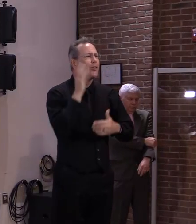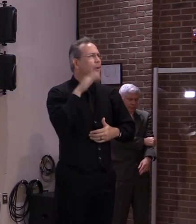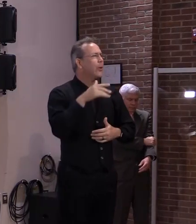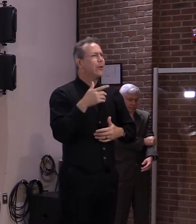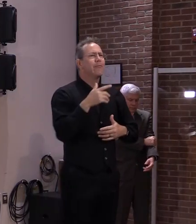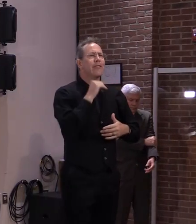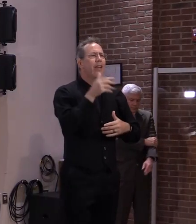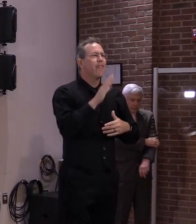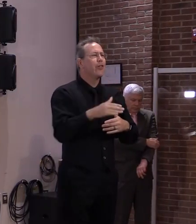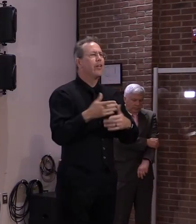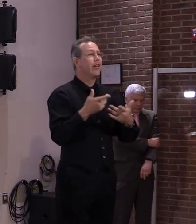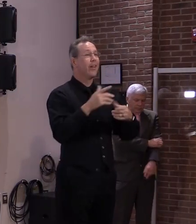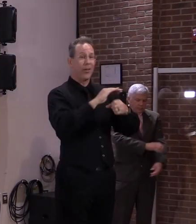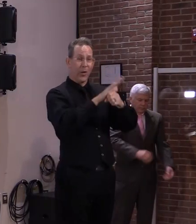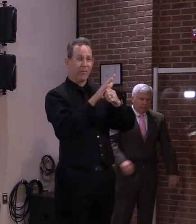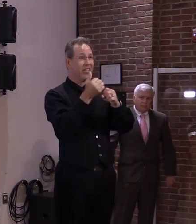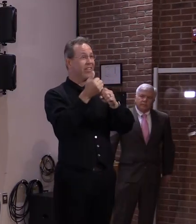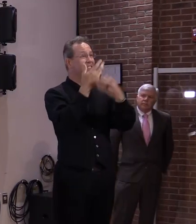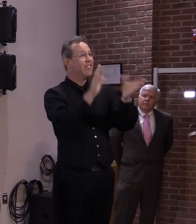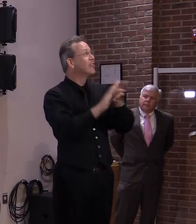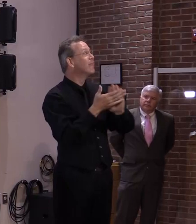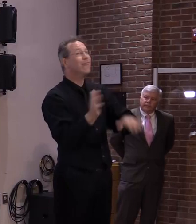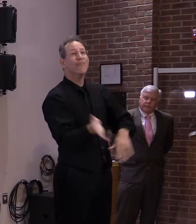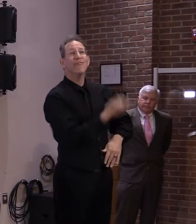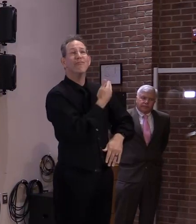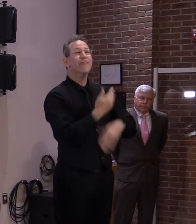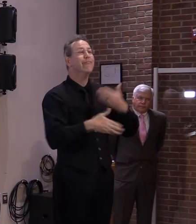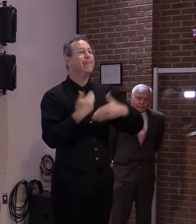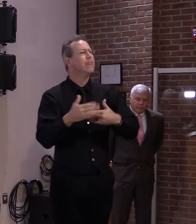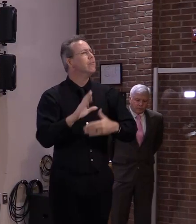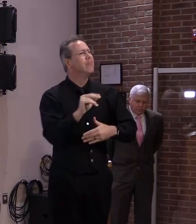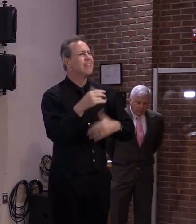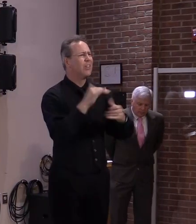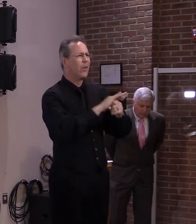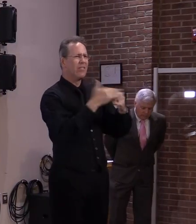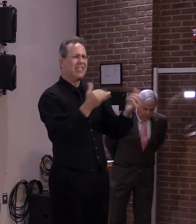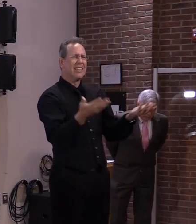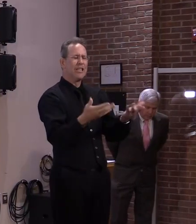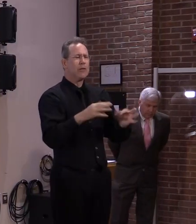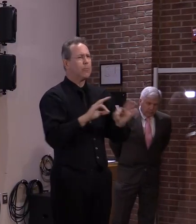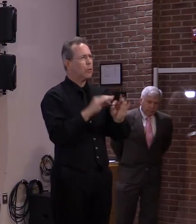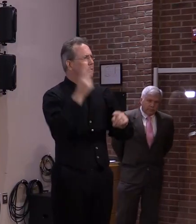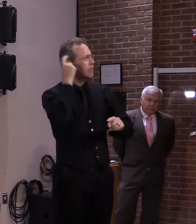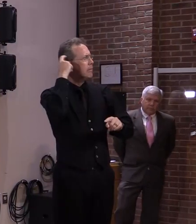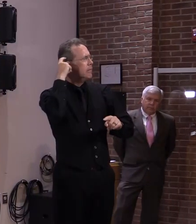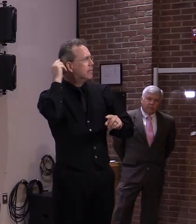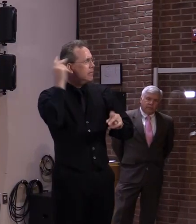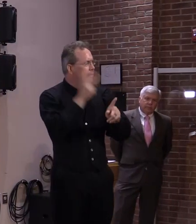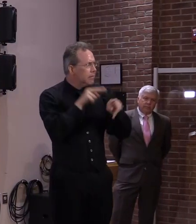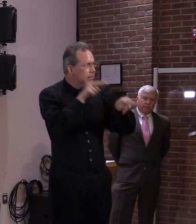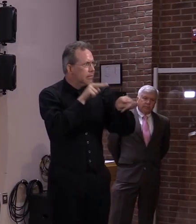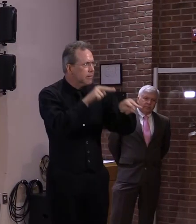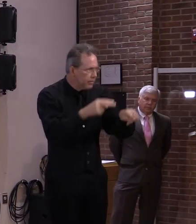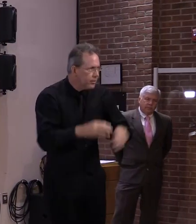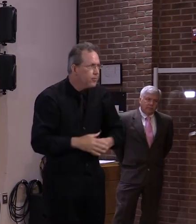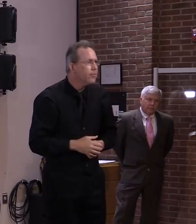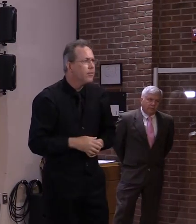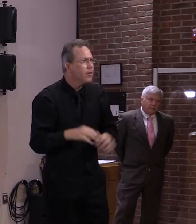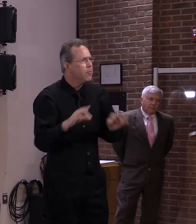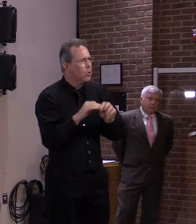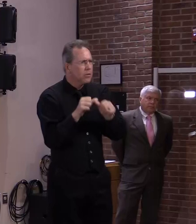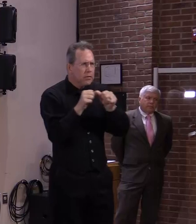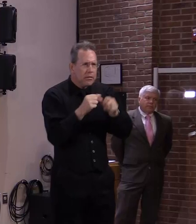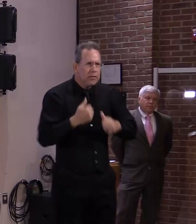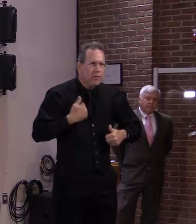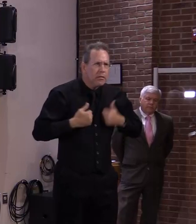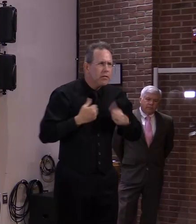Even when we hit a significant milestone as we did yesterday, the effort continues. So long as COVID-19 is